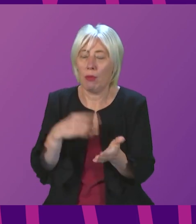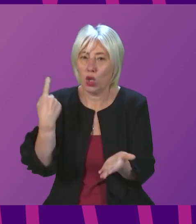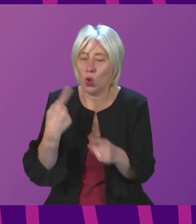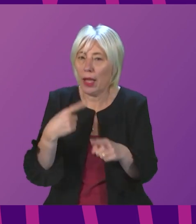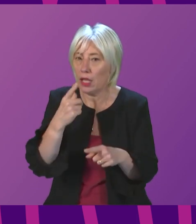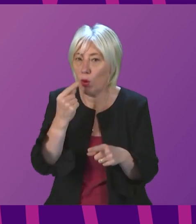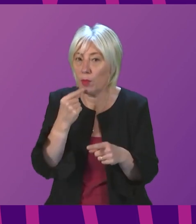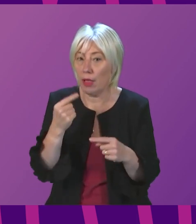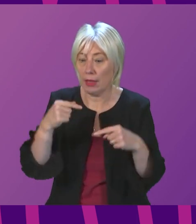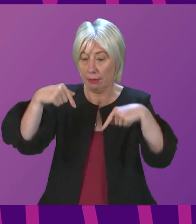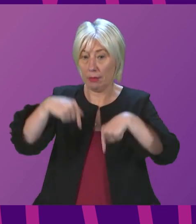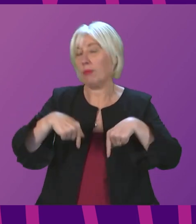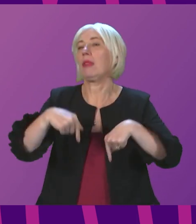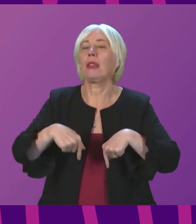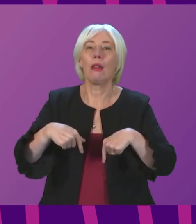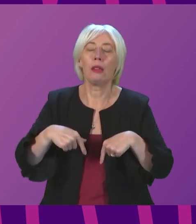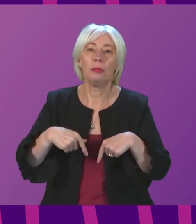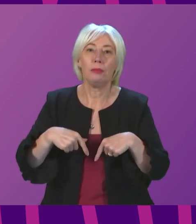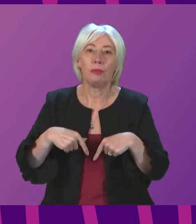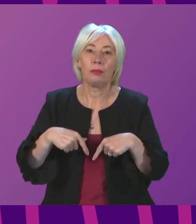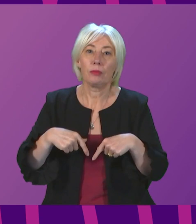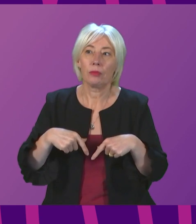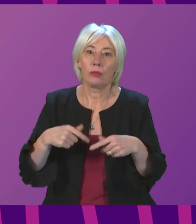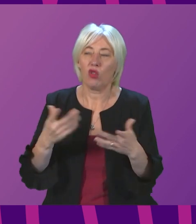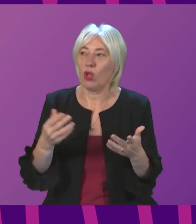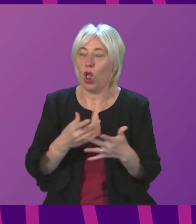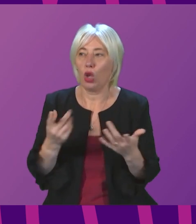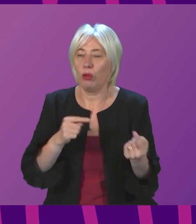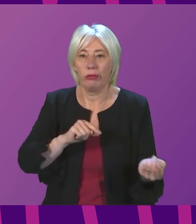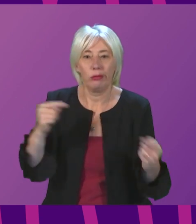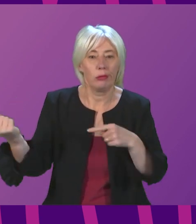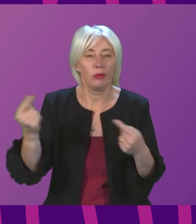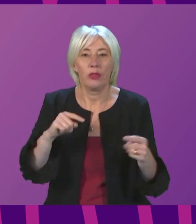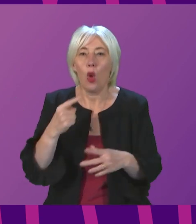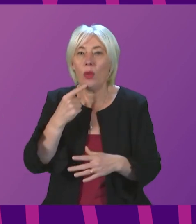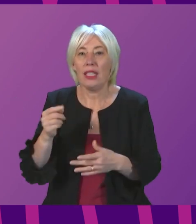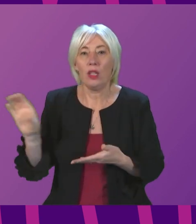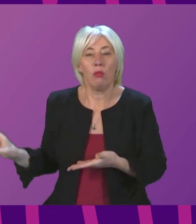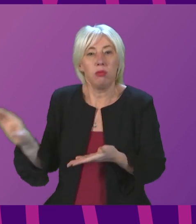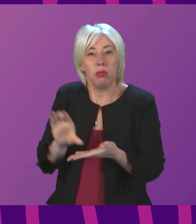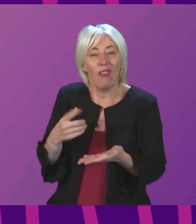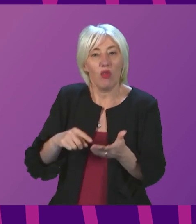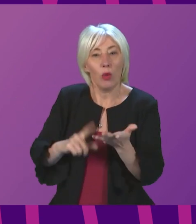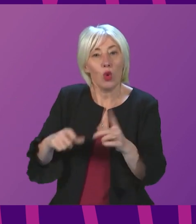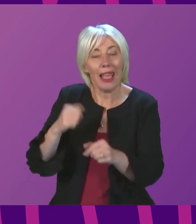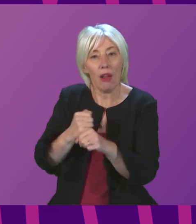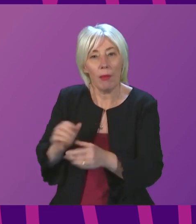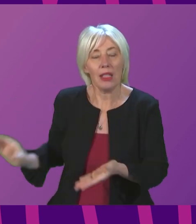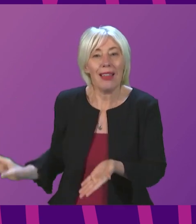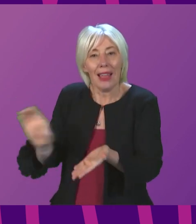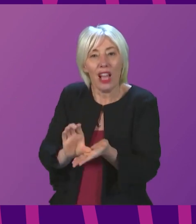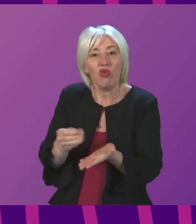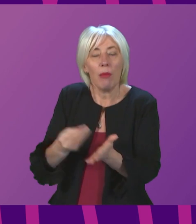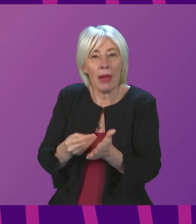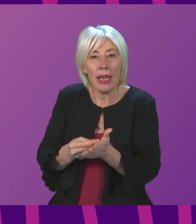when I last stood in this chamber, as we know, because it formed many of the exchanges, we heard the Treasury was going to give us additional money. Douglas